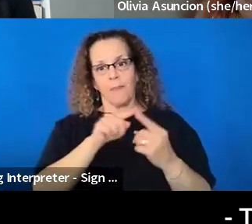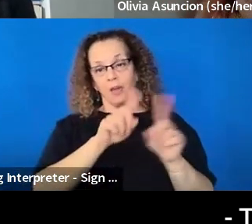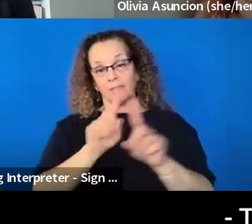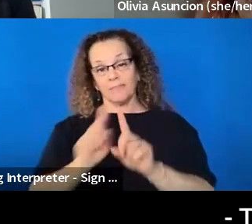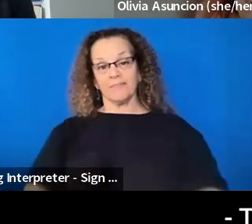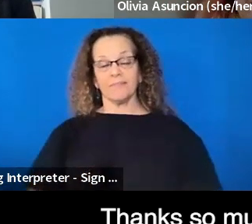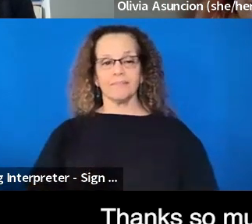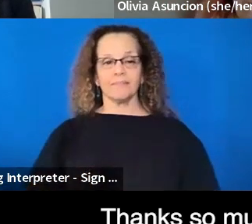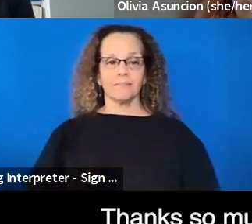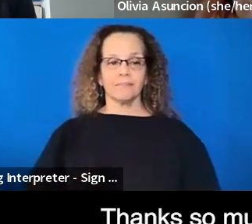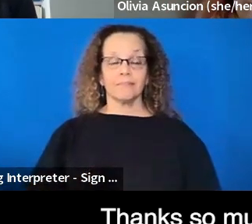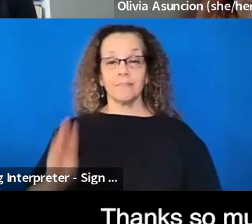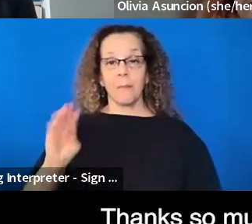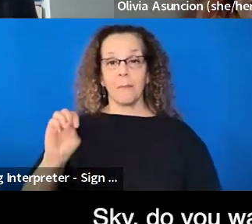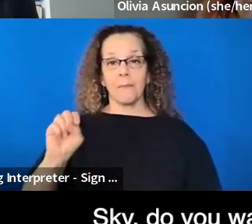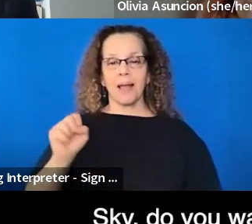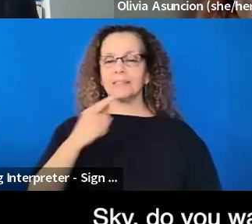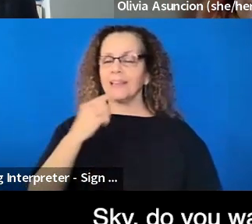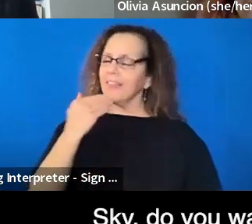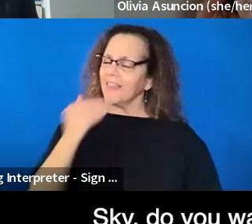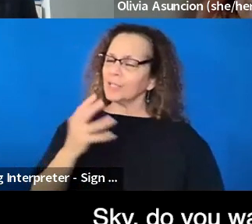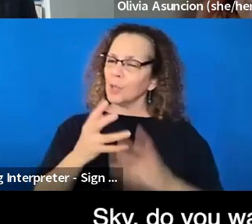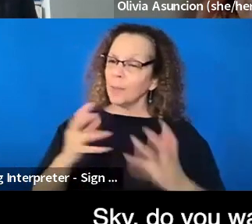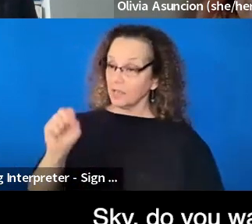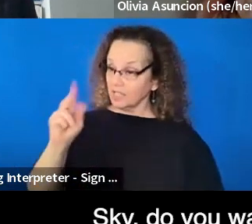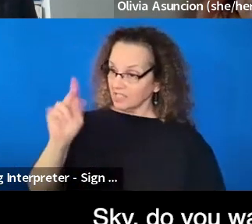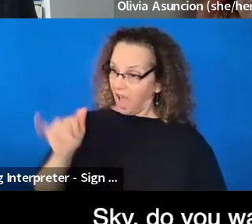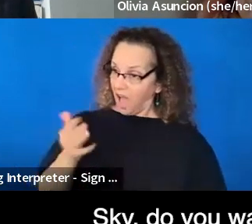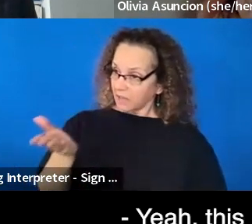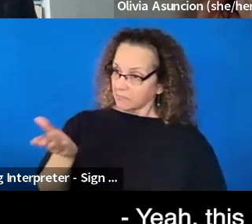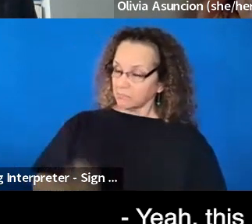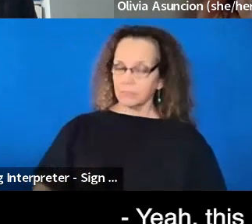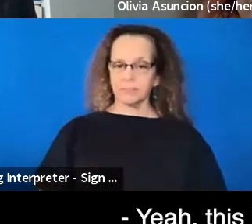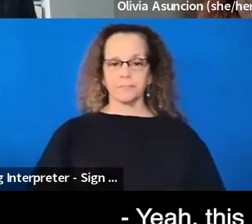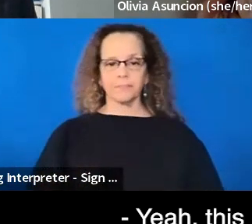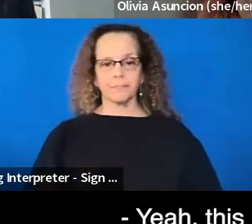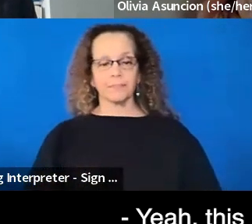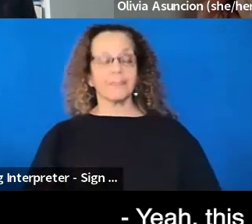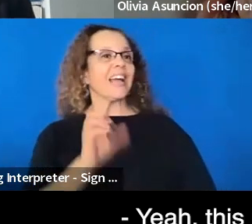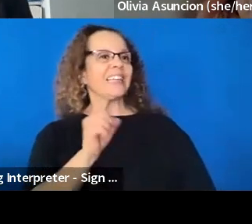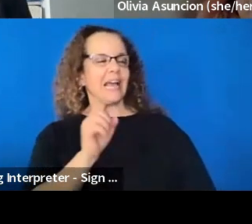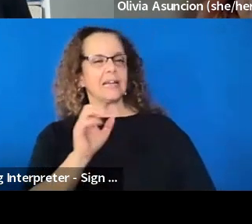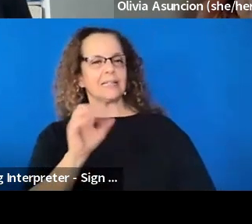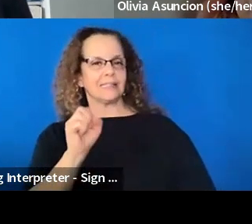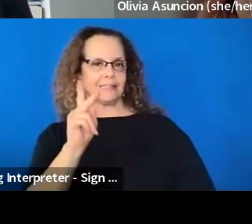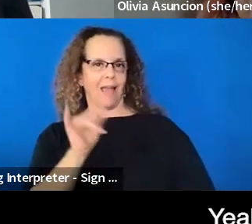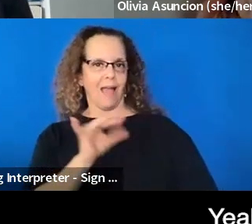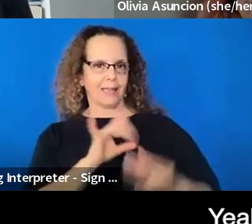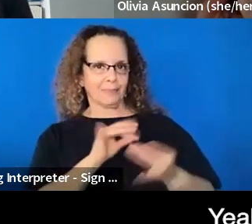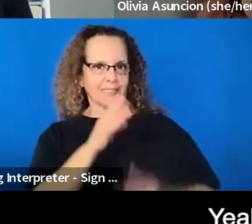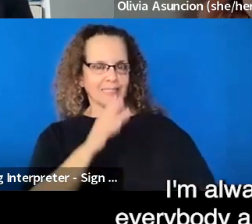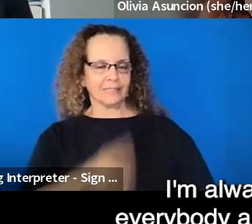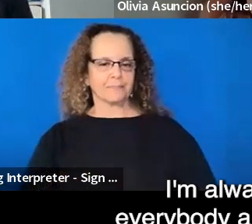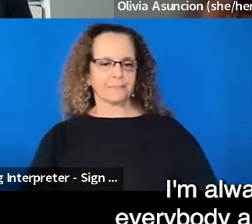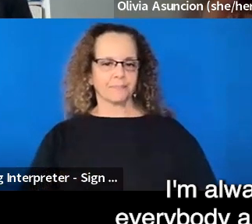Thanks. Thanks so much for that, Livia. Skye, do you want to jump in here? Yeah, this is Skye speaking. Yeah,